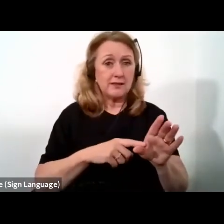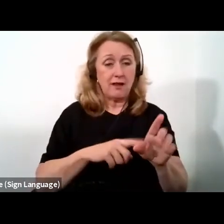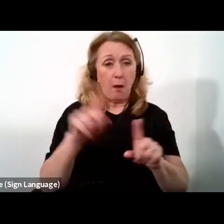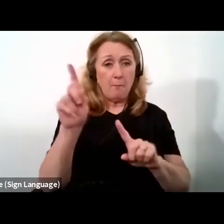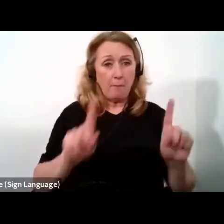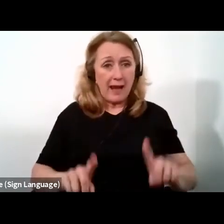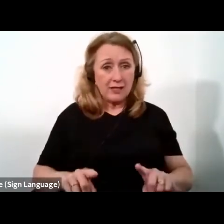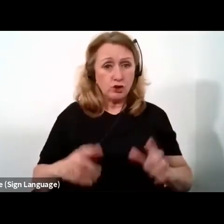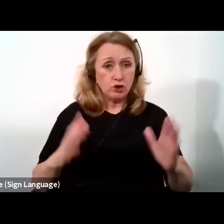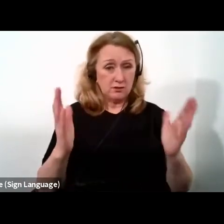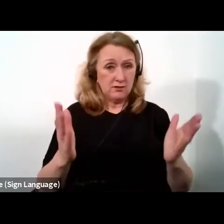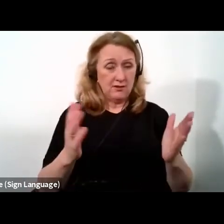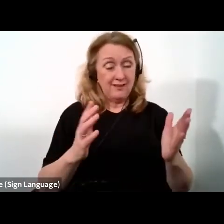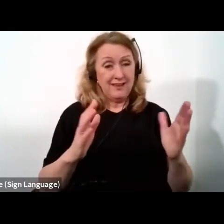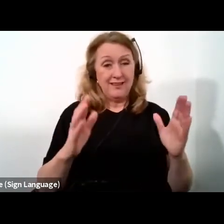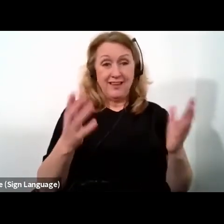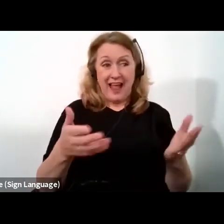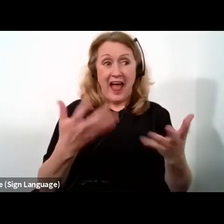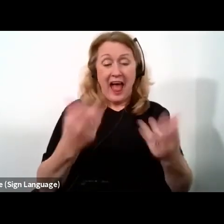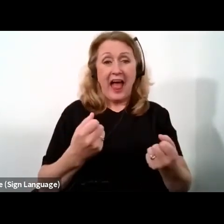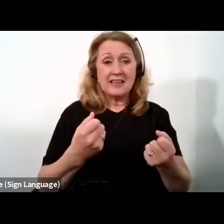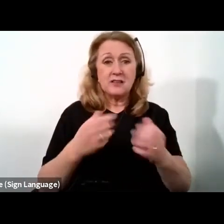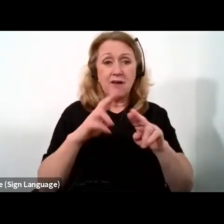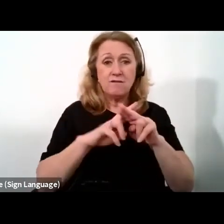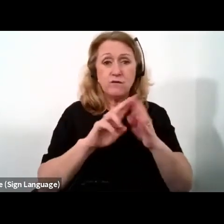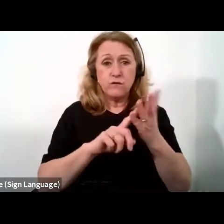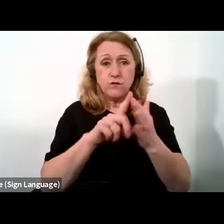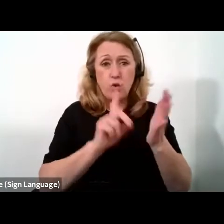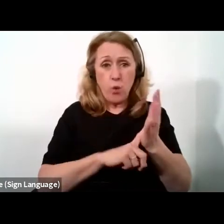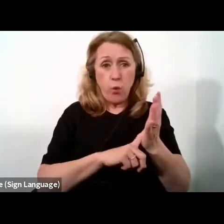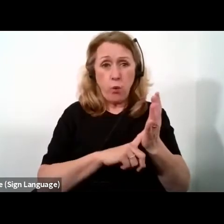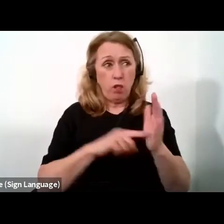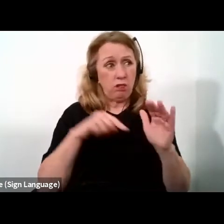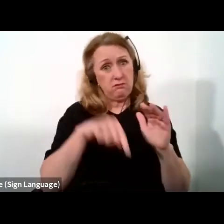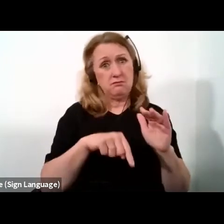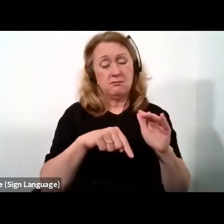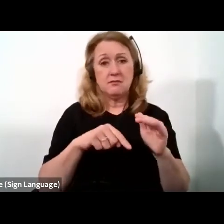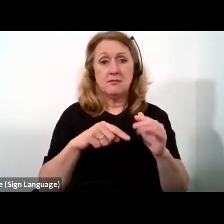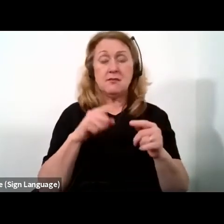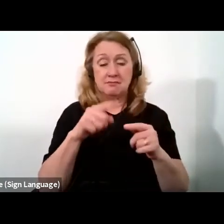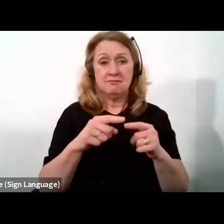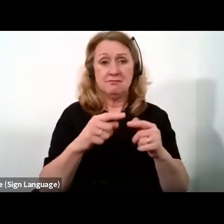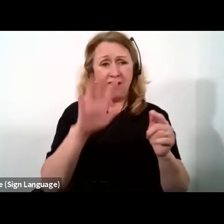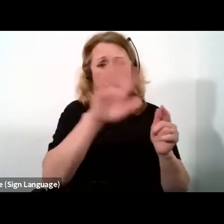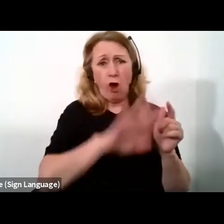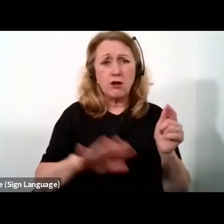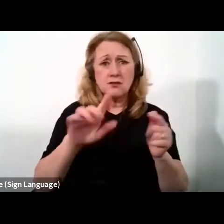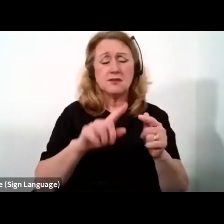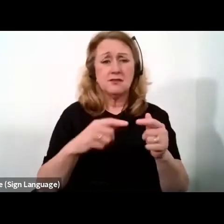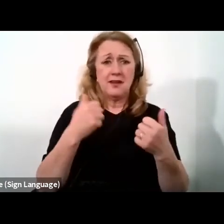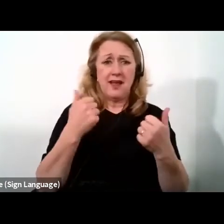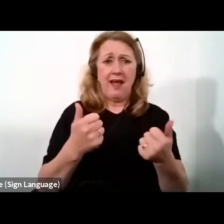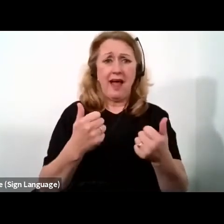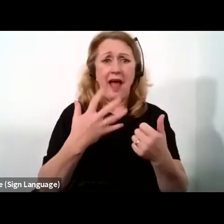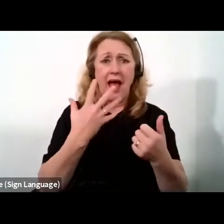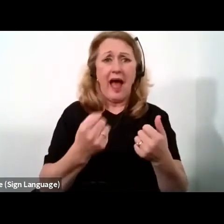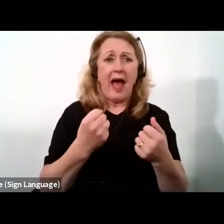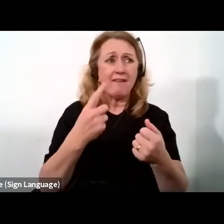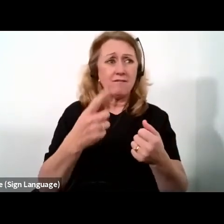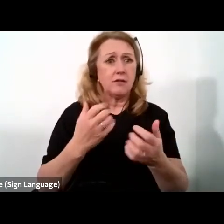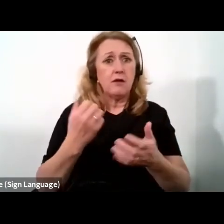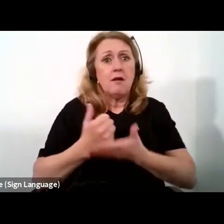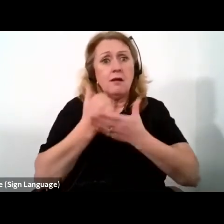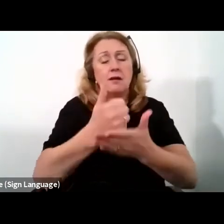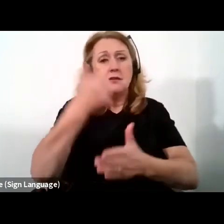a continent that has fueled all of the world's industrial revolution, a continent that has helped drive the mobile phone